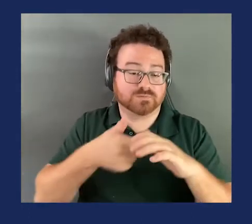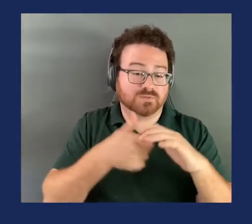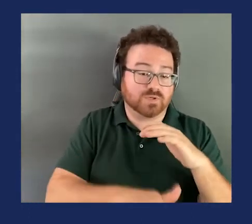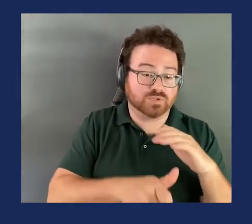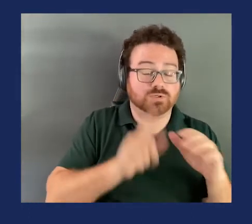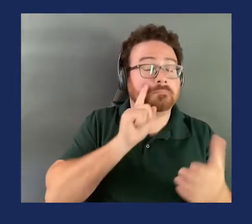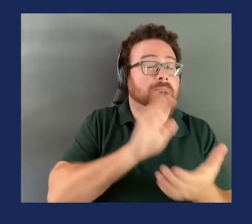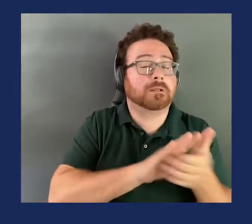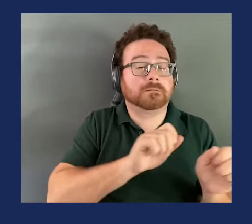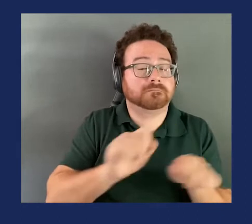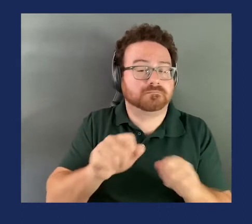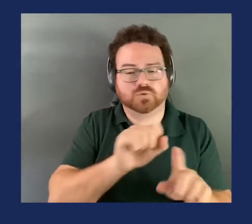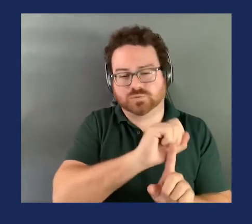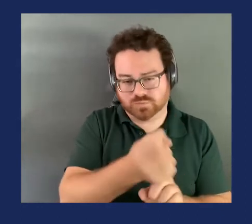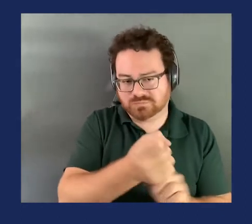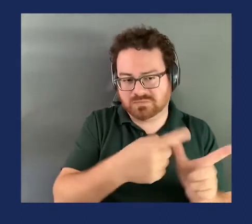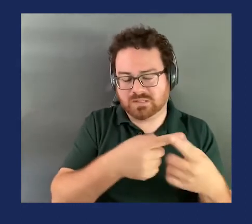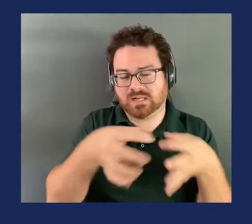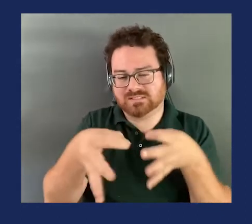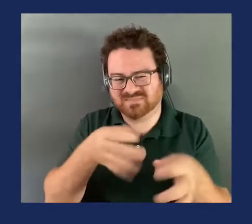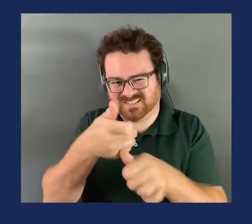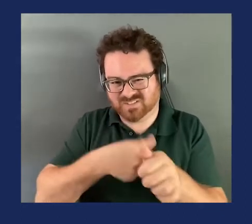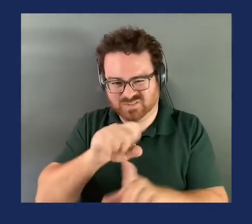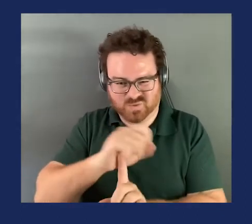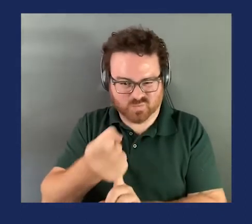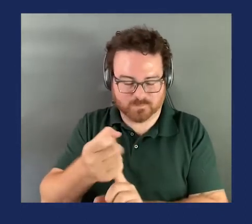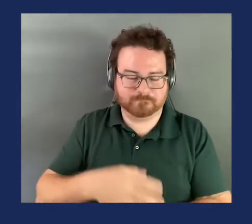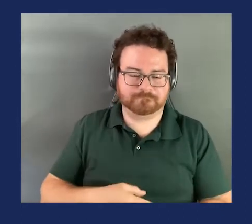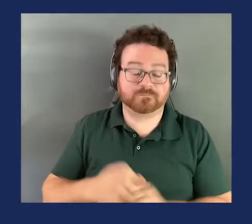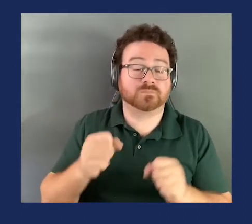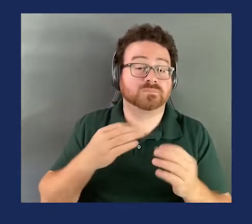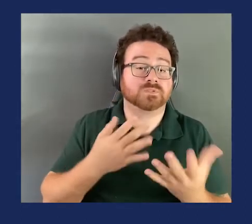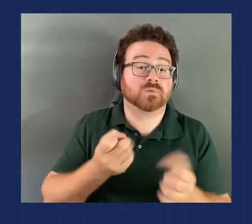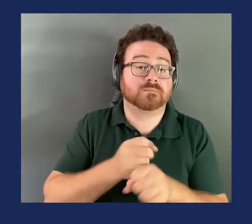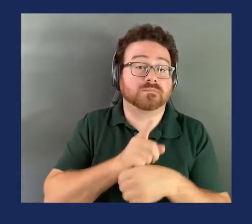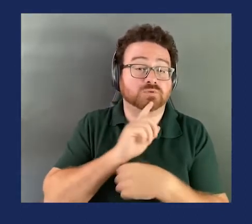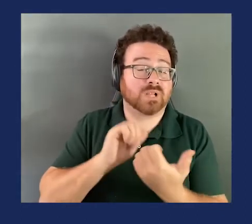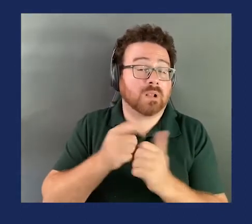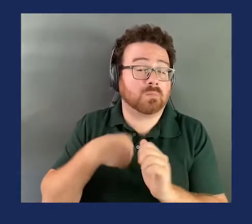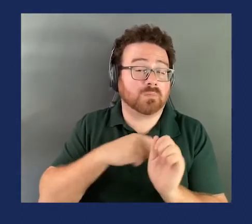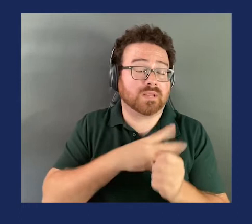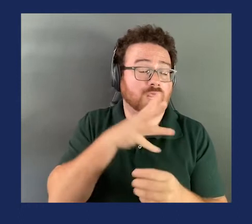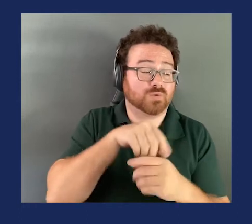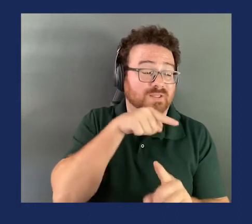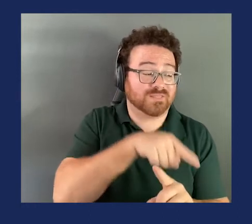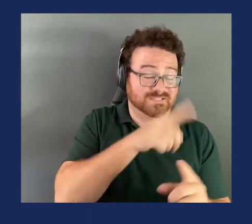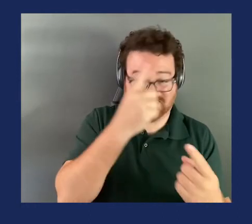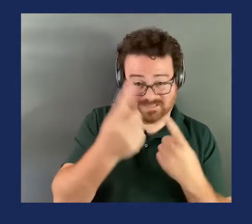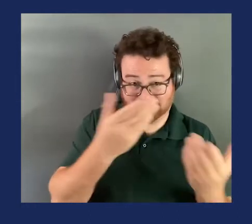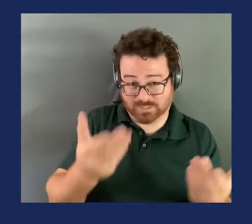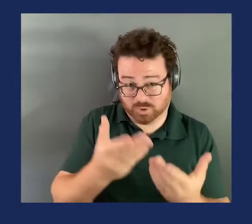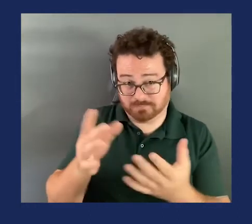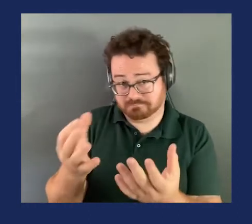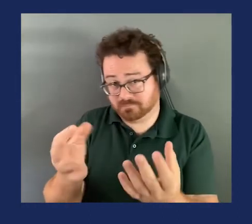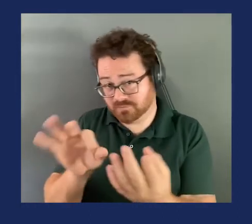and assumptions underlying each scenario. So, I'd like to hear comments on how we could incorporate that thinking here. And then third, when a side-by-side